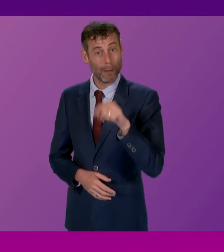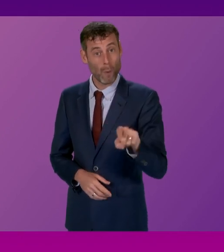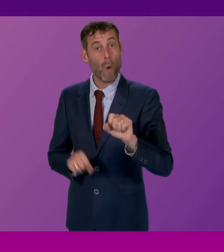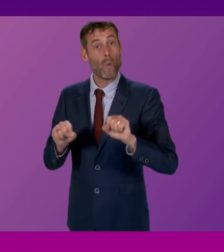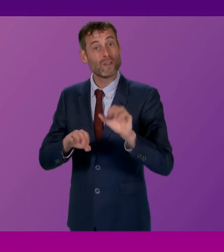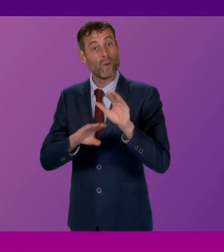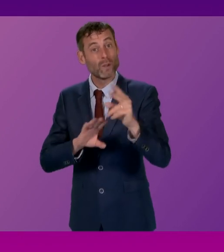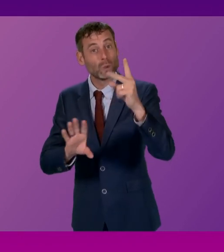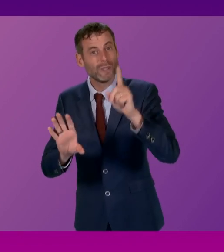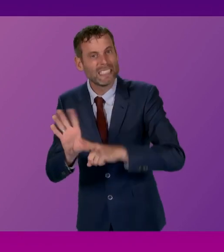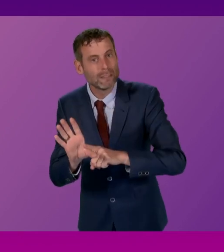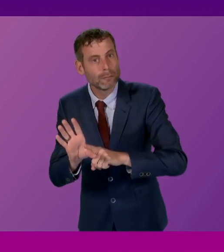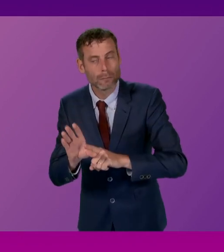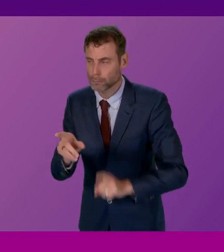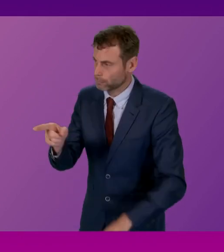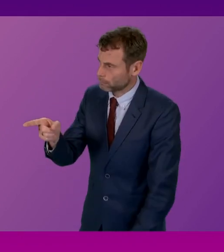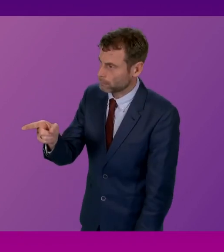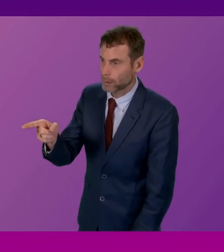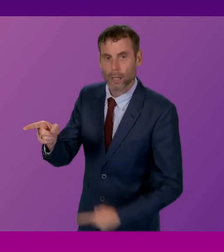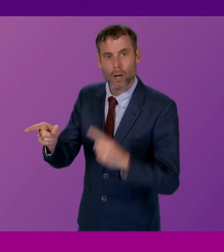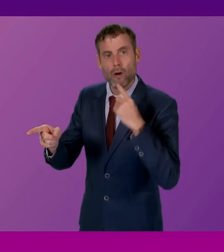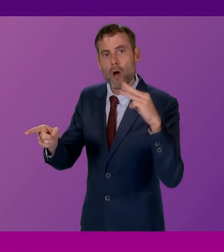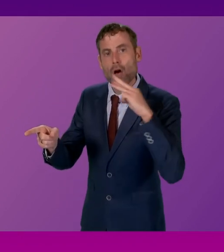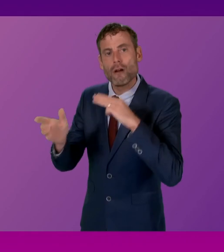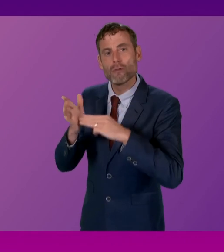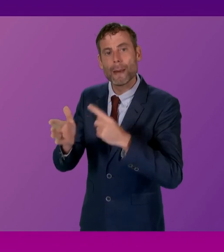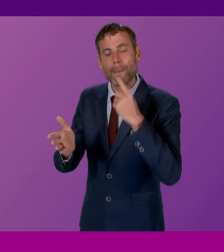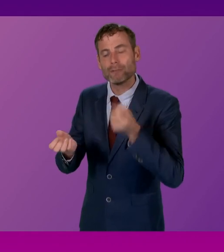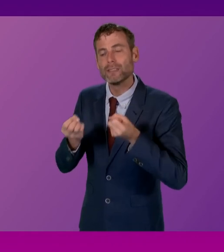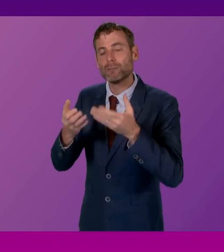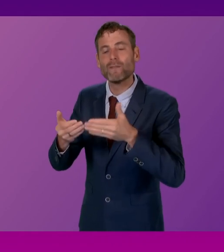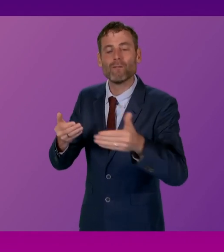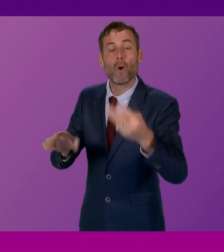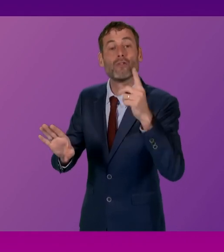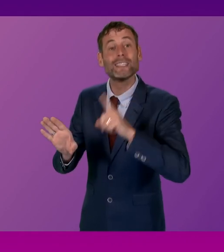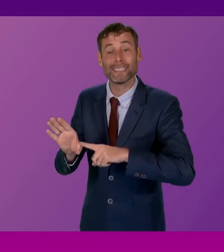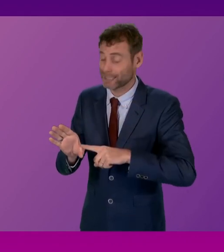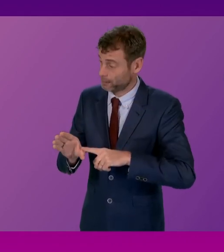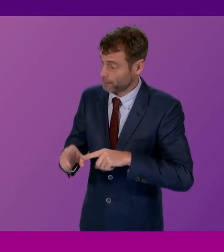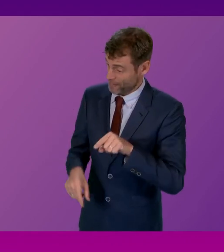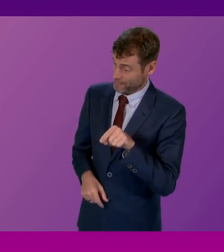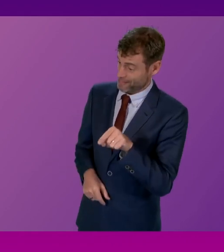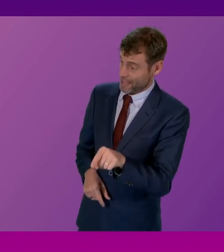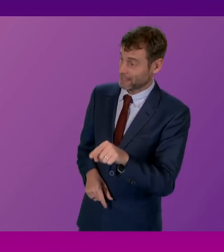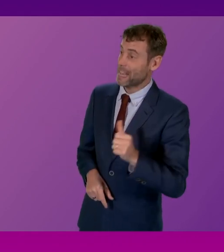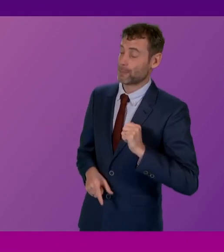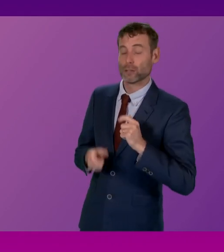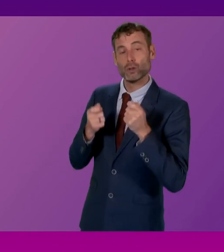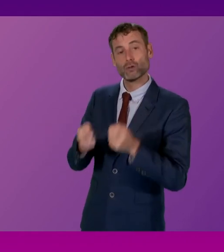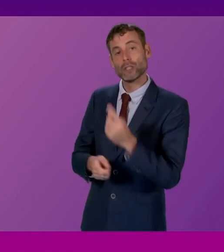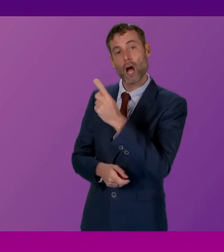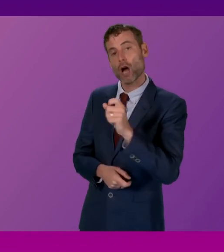years. His recent announcement of £300 million over three years is expected to treat 100,000 people.